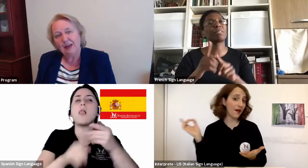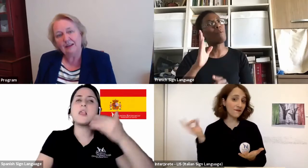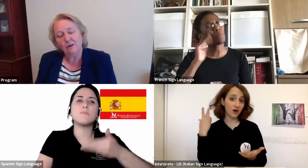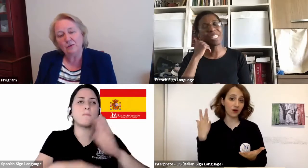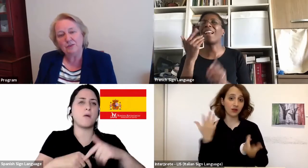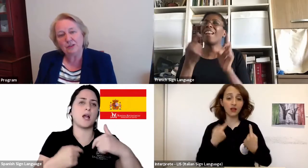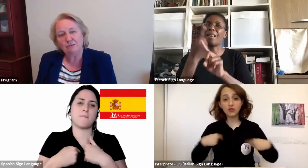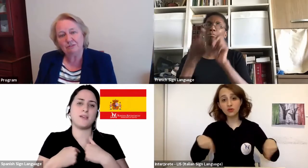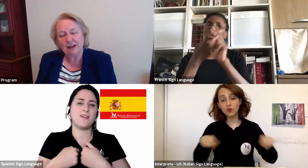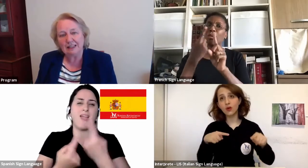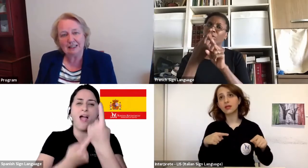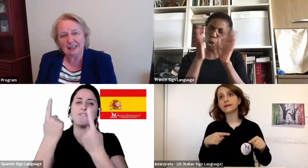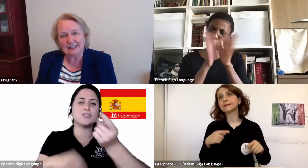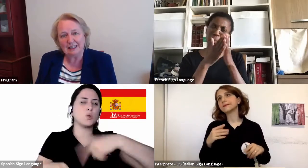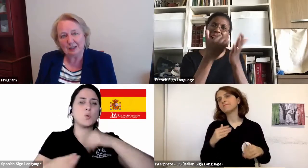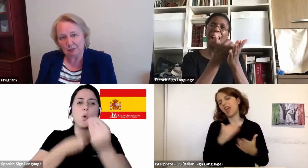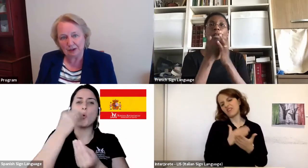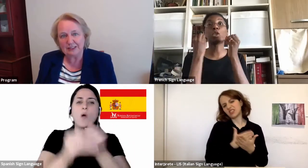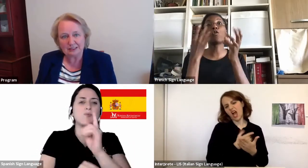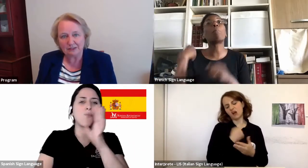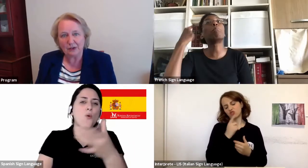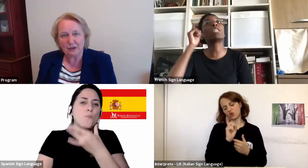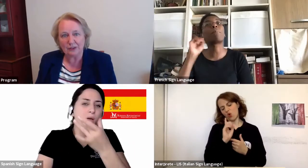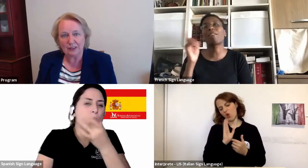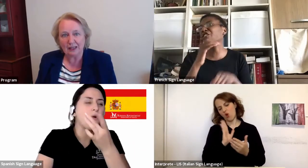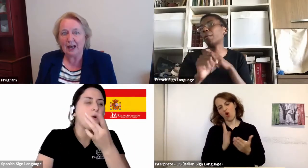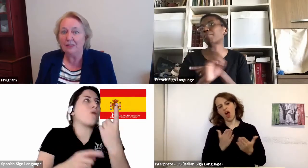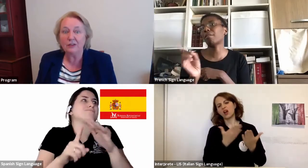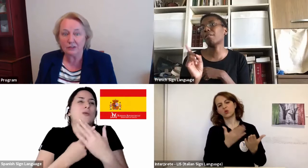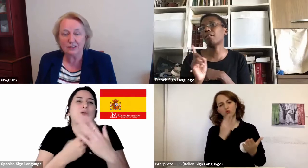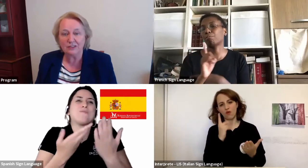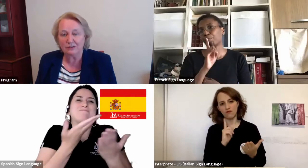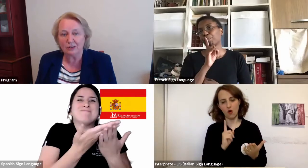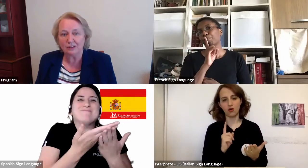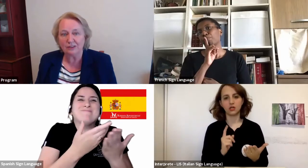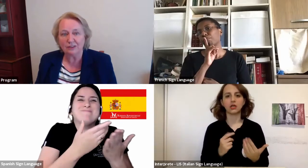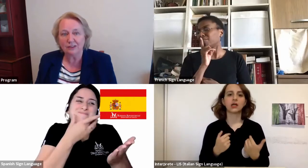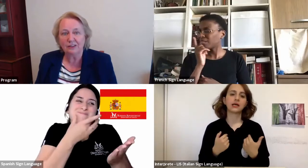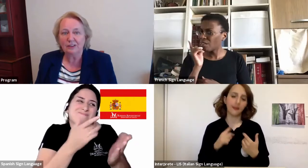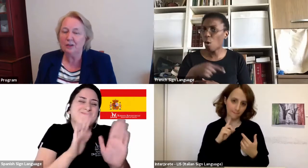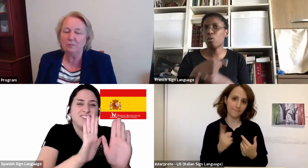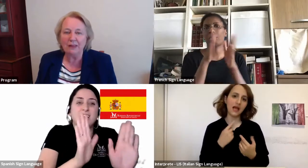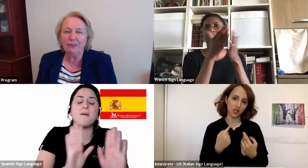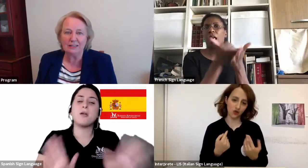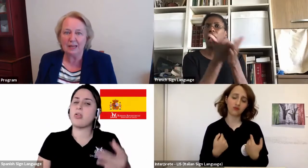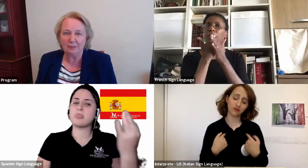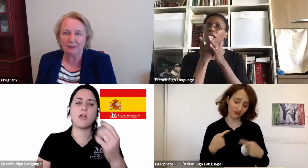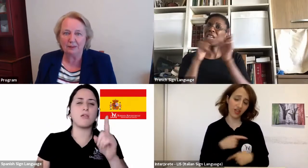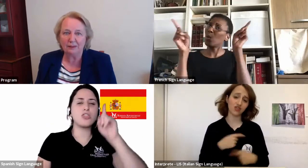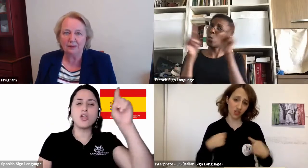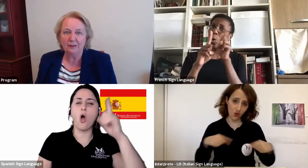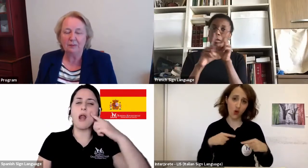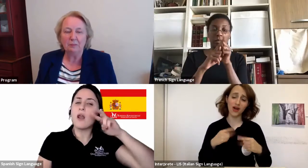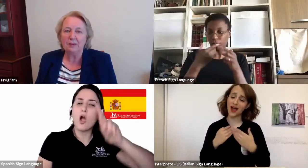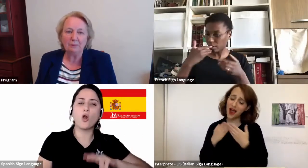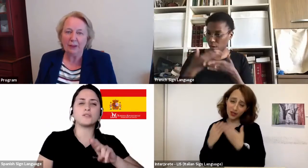And also recognizing the presence of God and the goodness of God. You know, bad things happen,